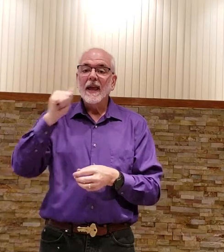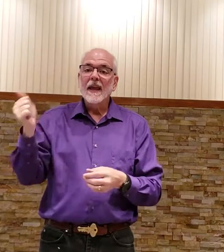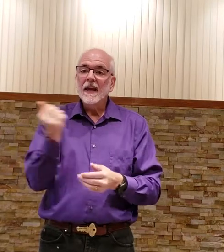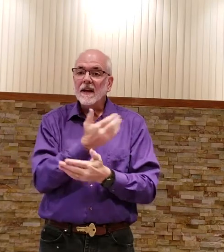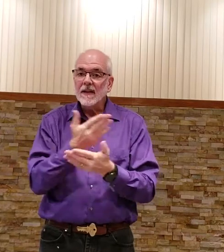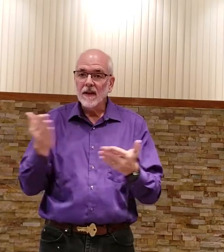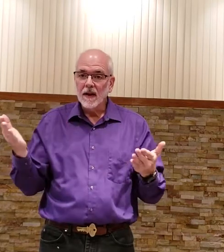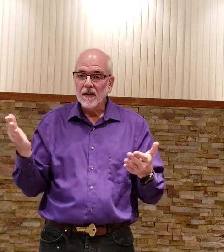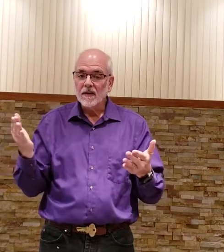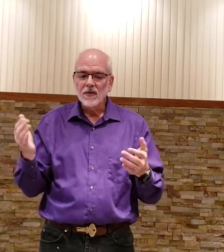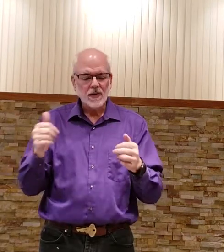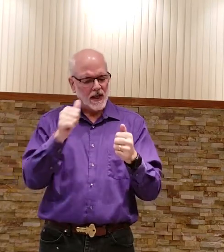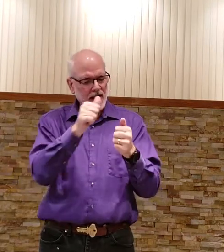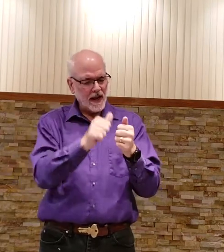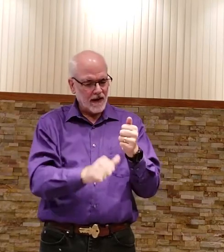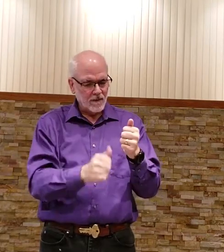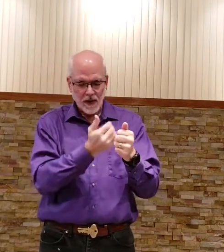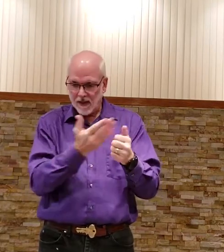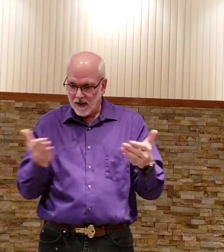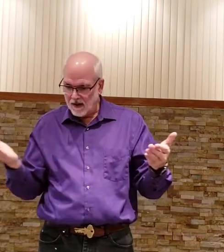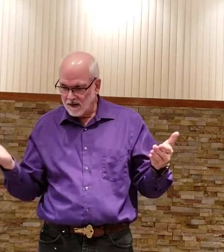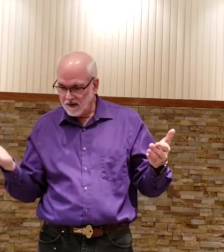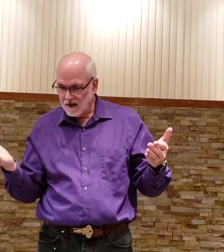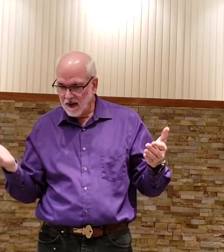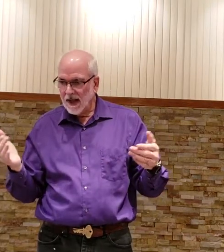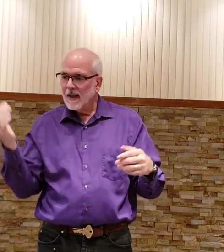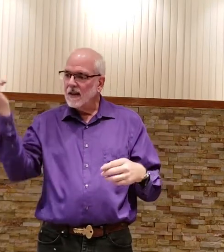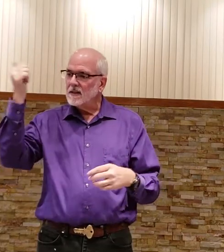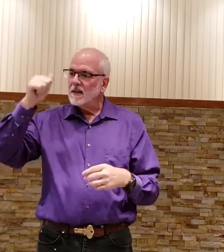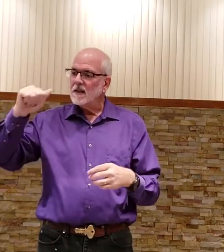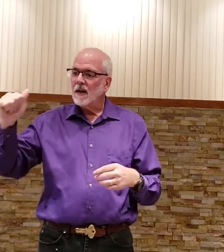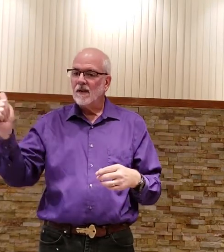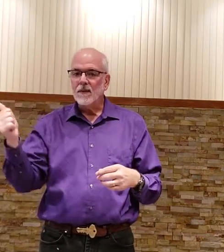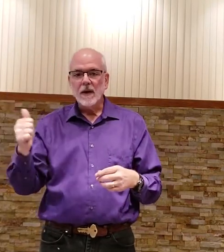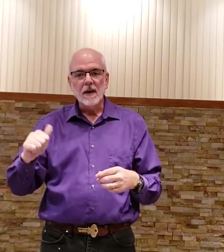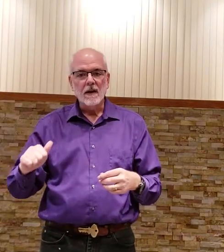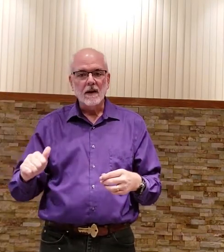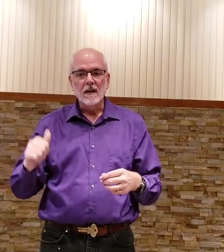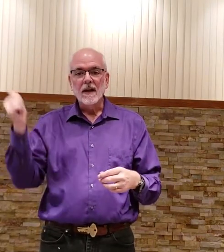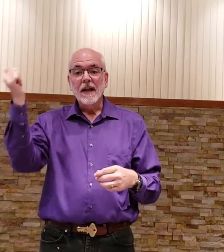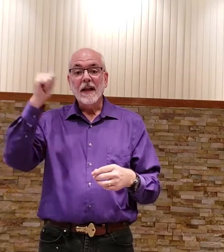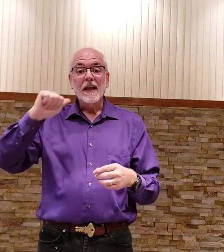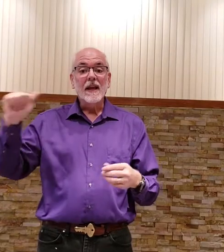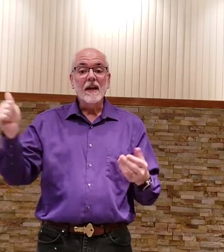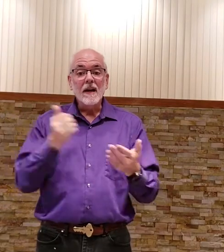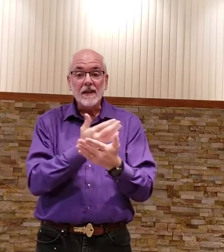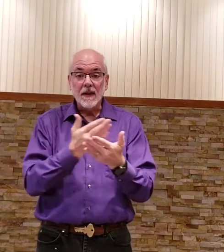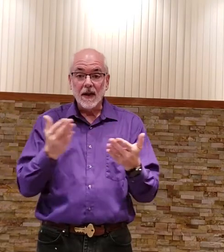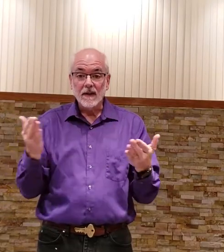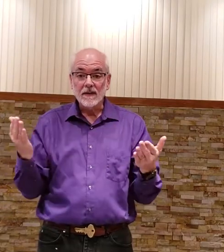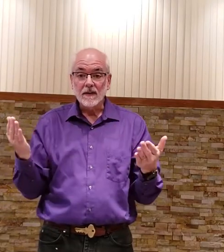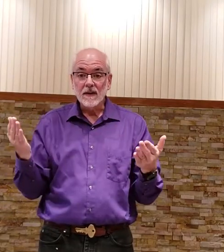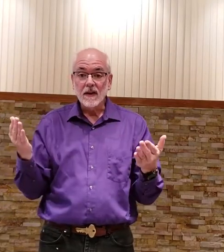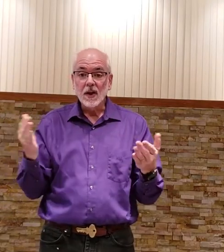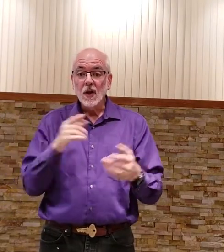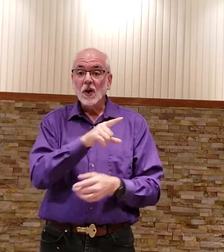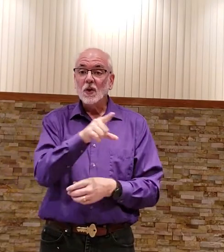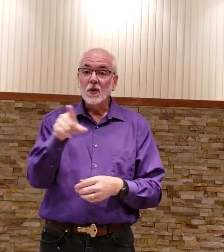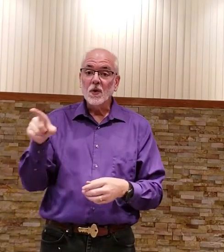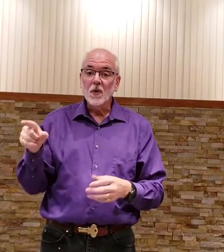anything just like everything this is a sign for any anything you